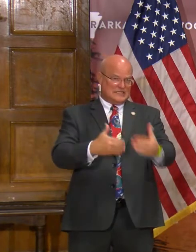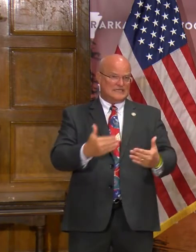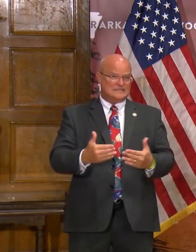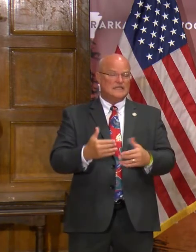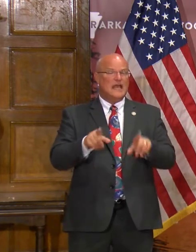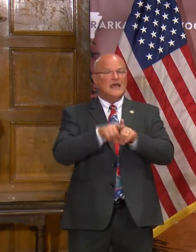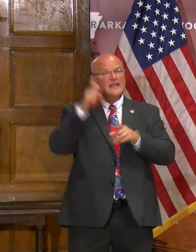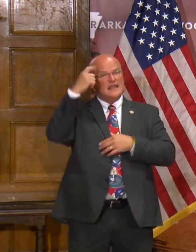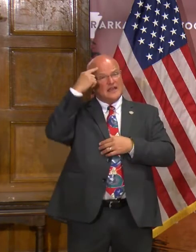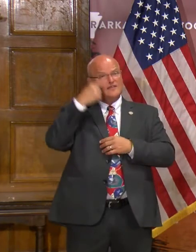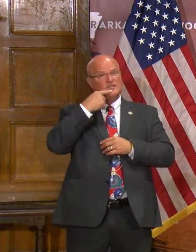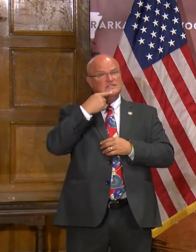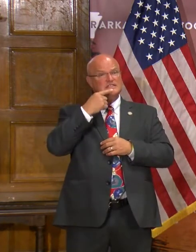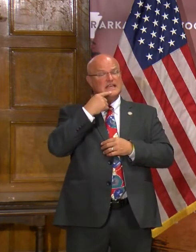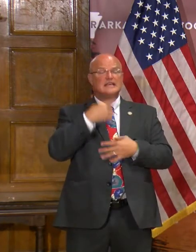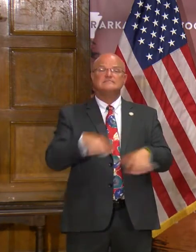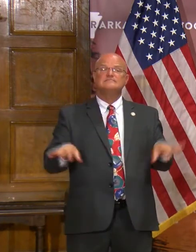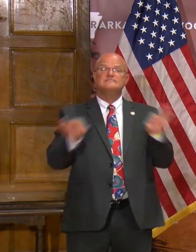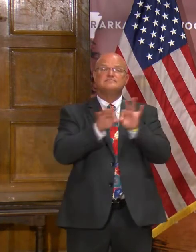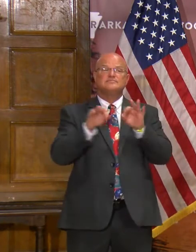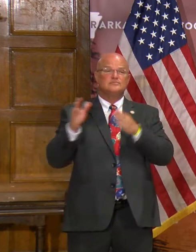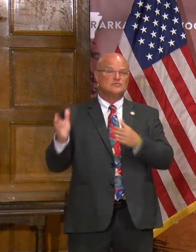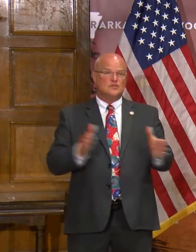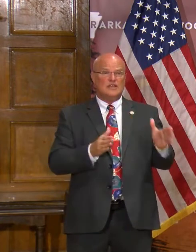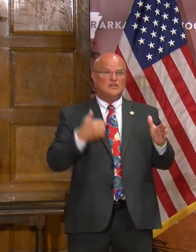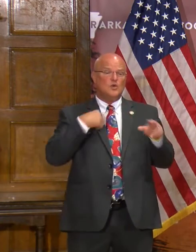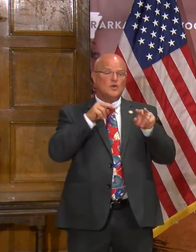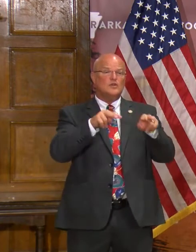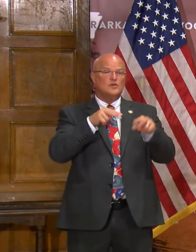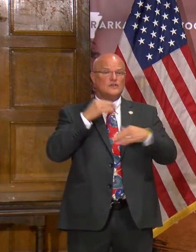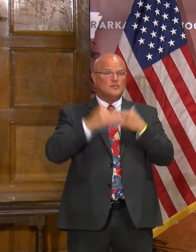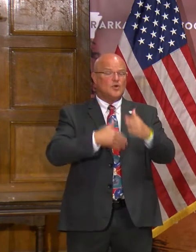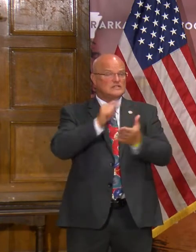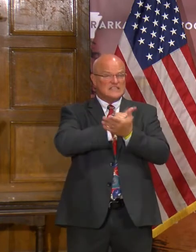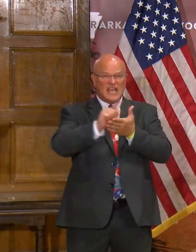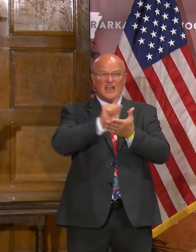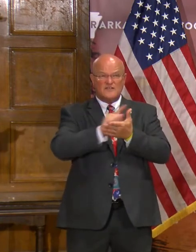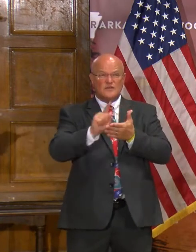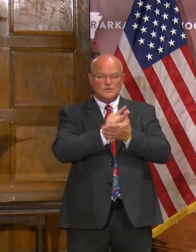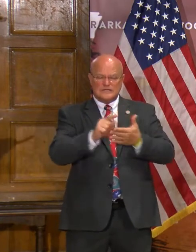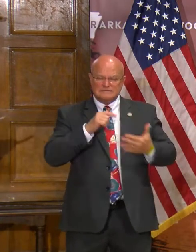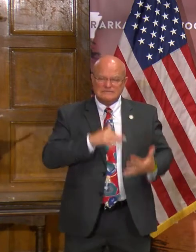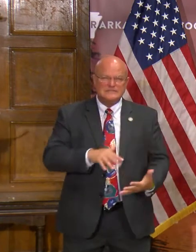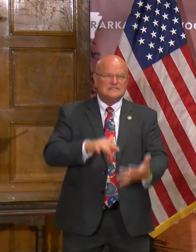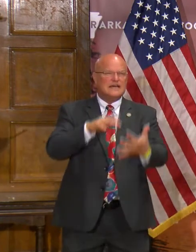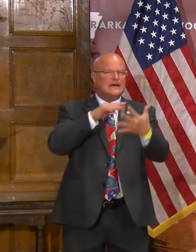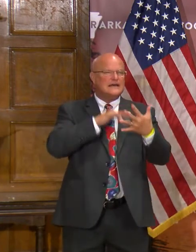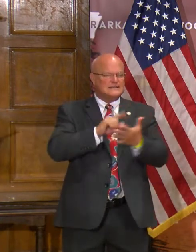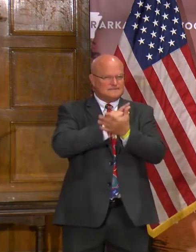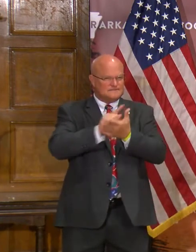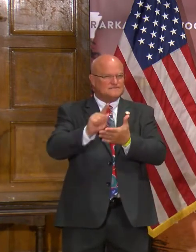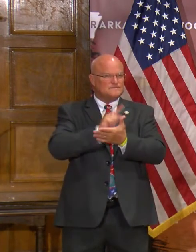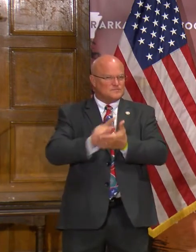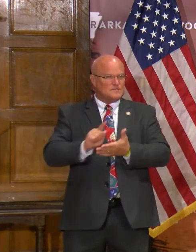And as the Governor said, it's a key part of our strategy. We look at the process every week. We study it in detail every week. And so this just